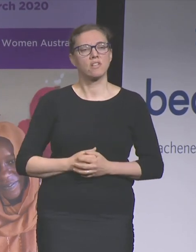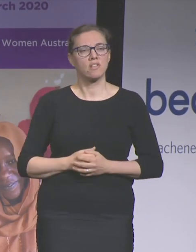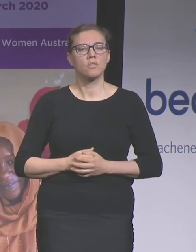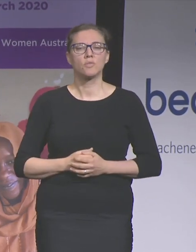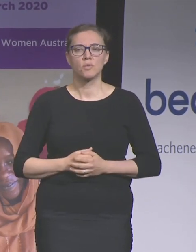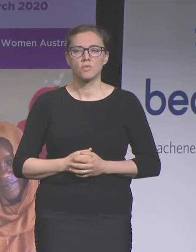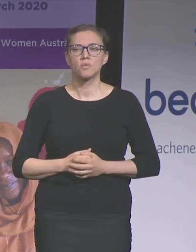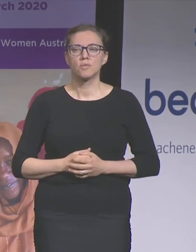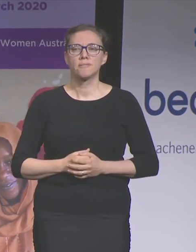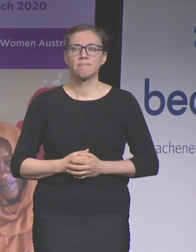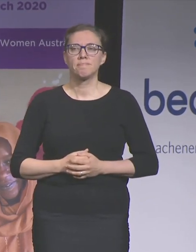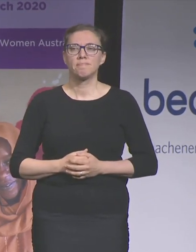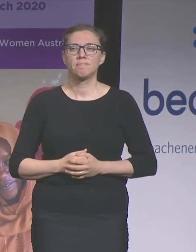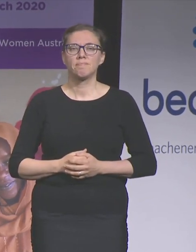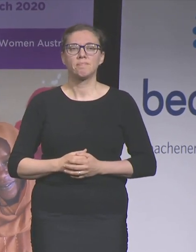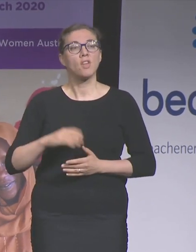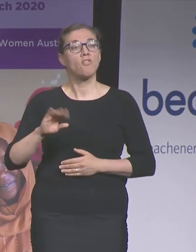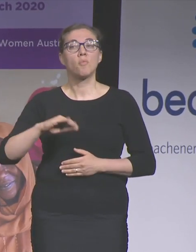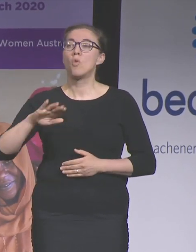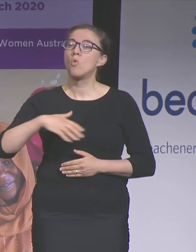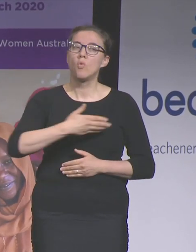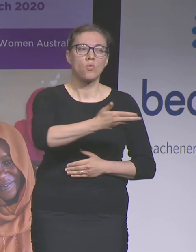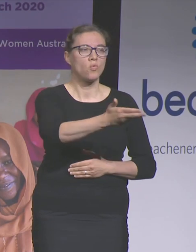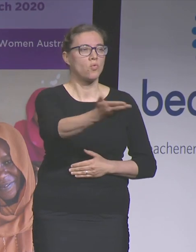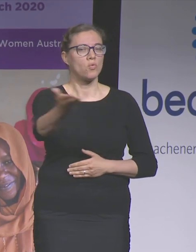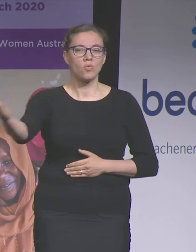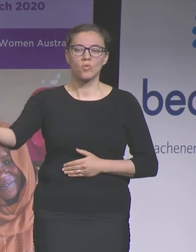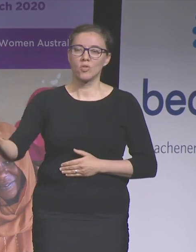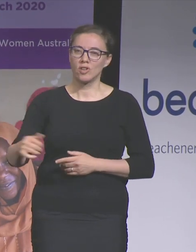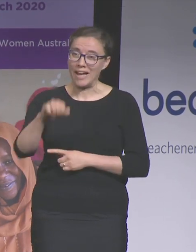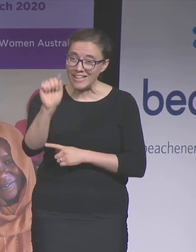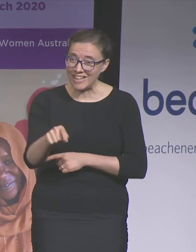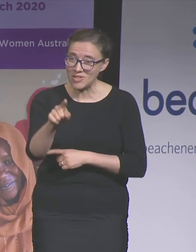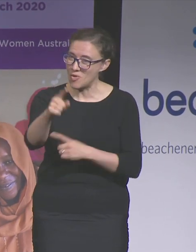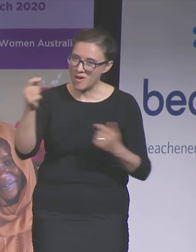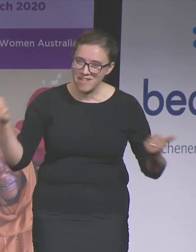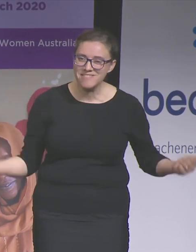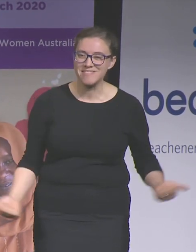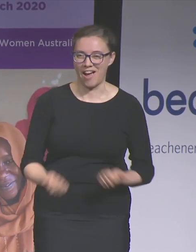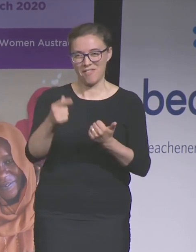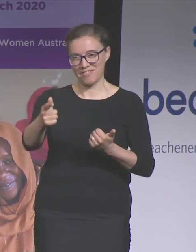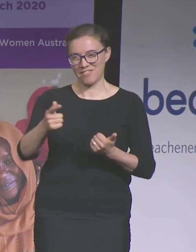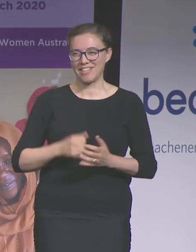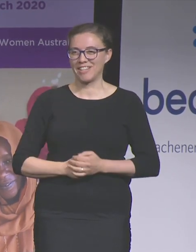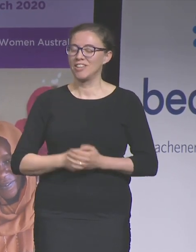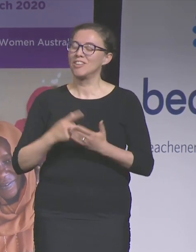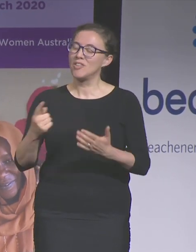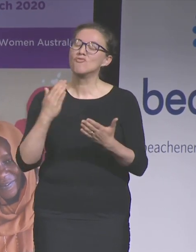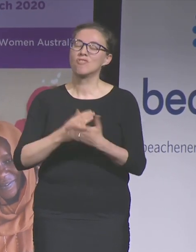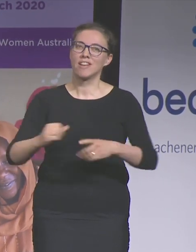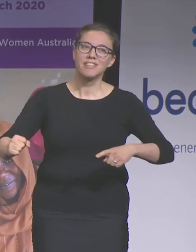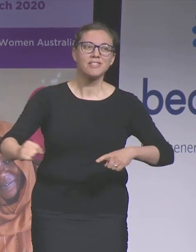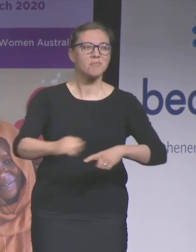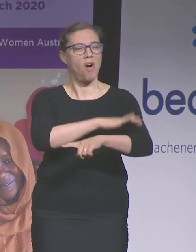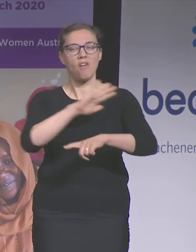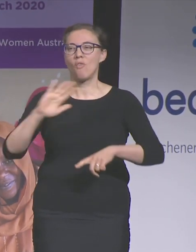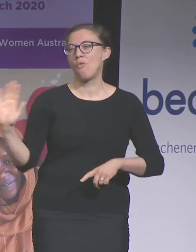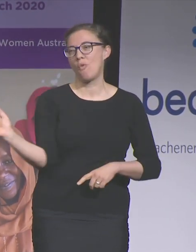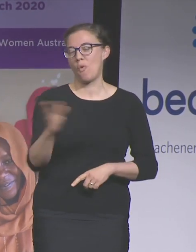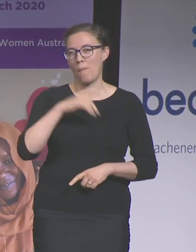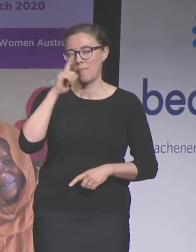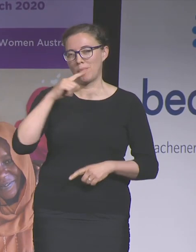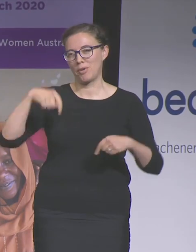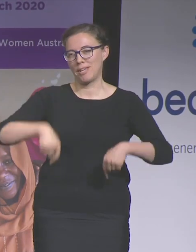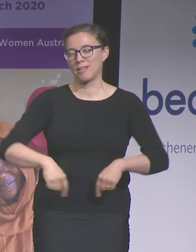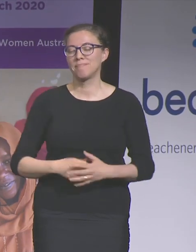think on behalf of everybody in this room, Liz, yes, you are enough. In fact, you are an inspiration to all of us here. And we